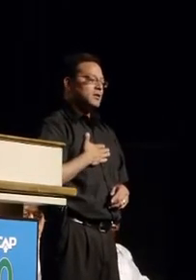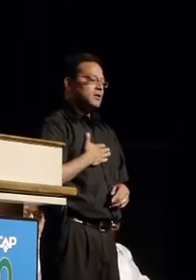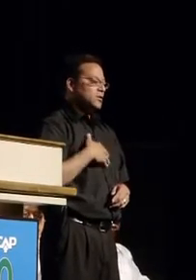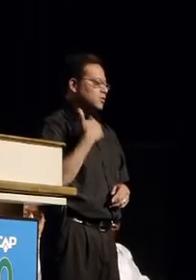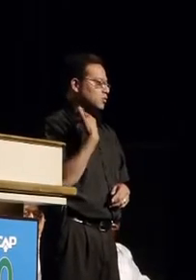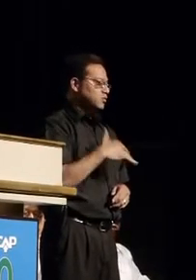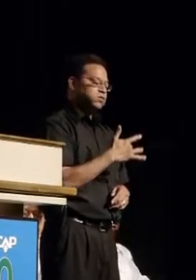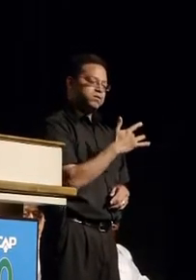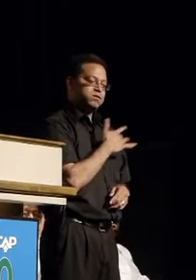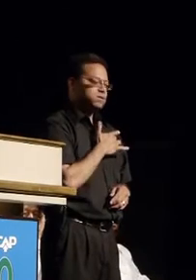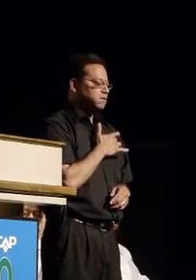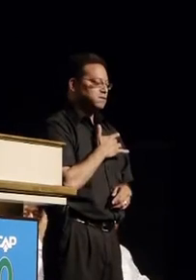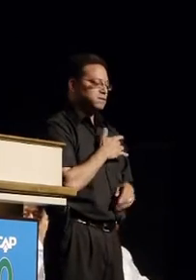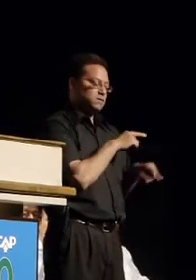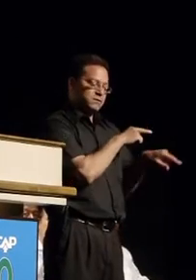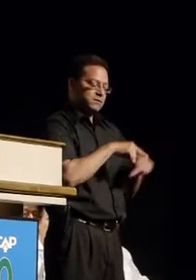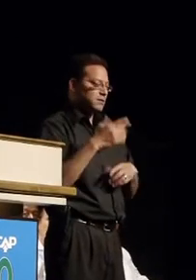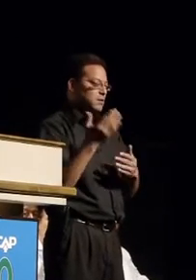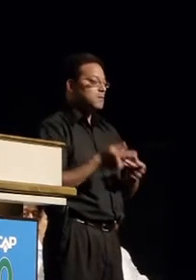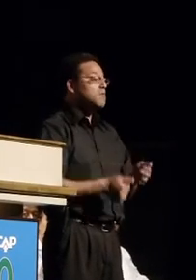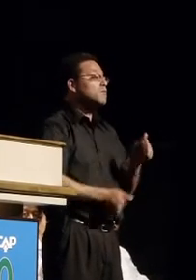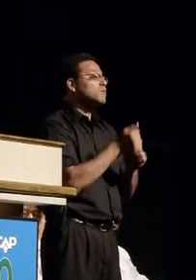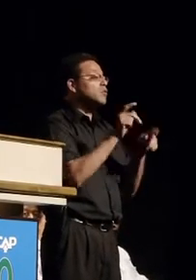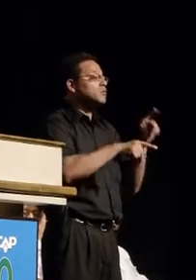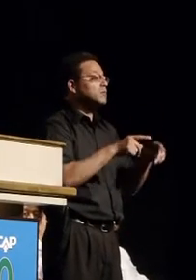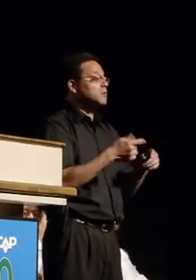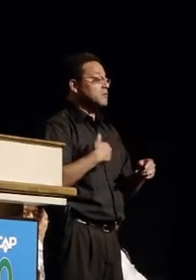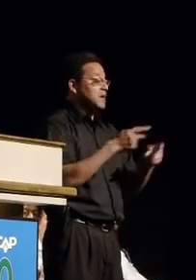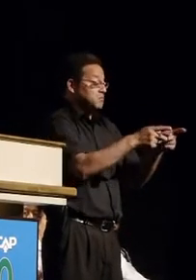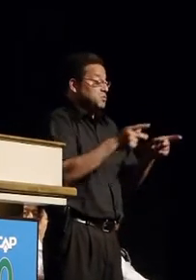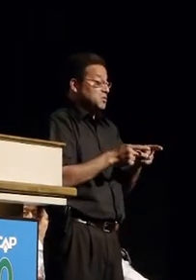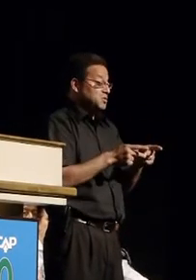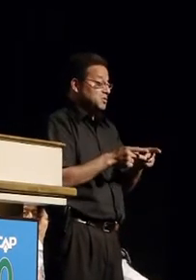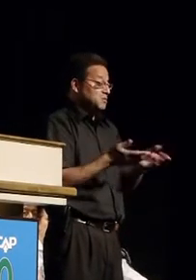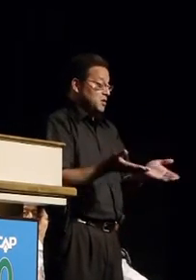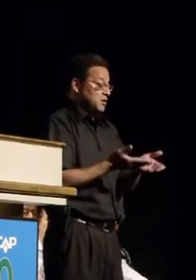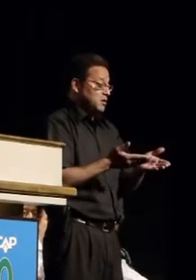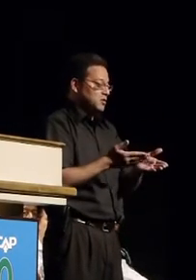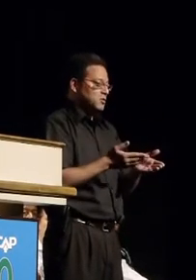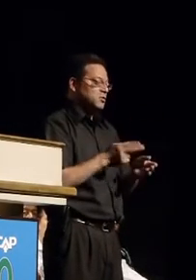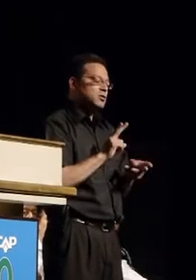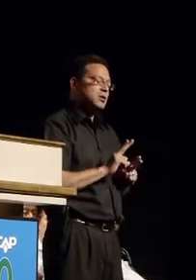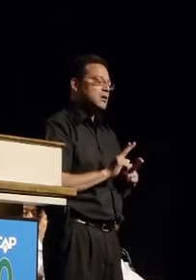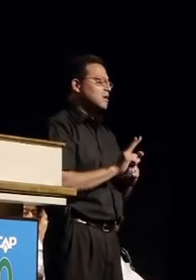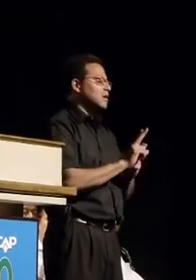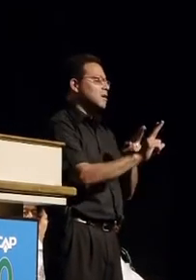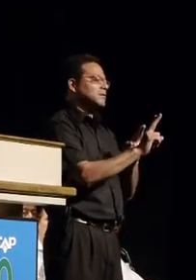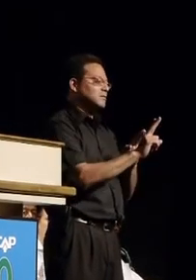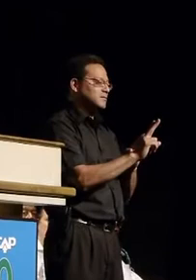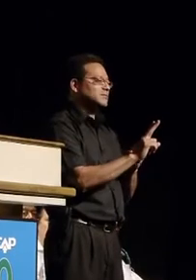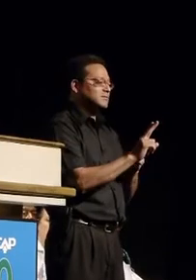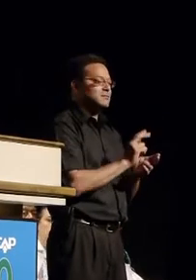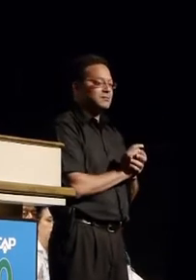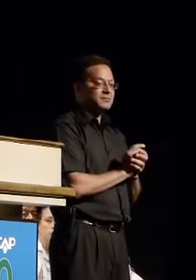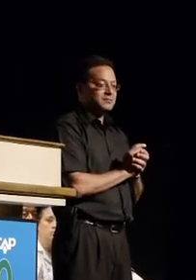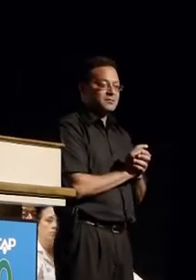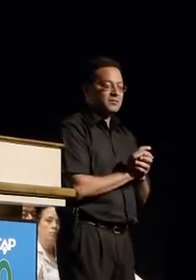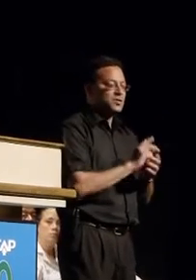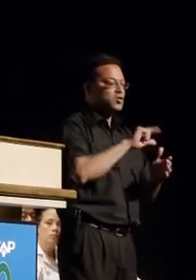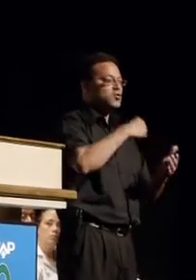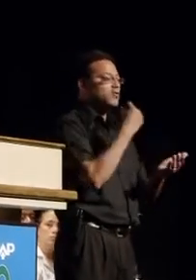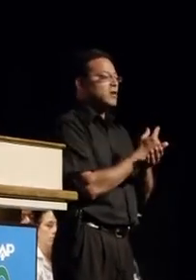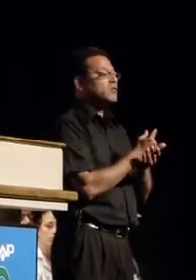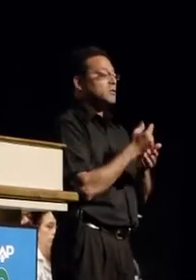here today most people in my position this time of year are honored to be graduation